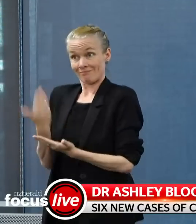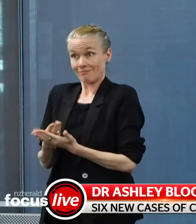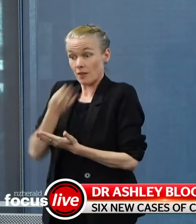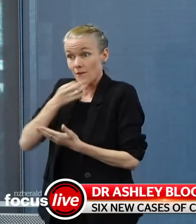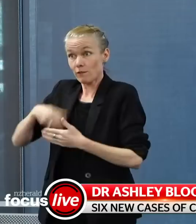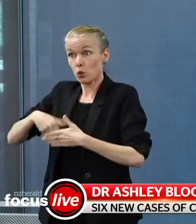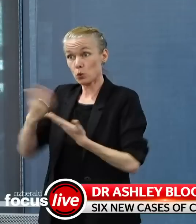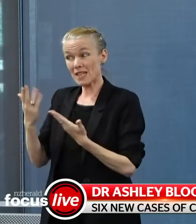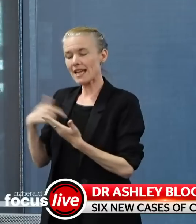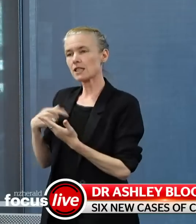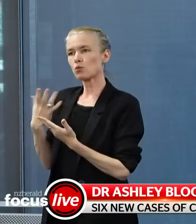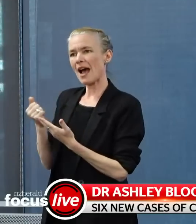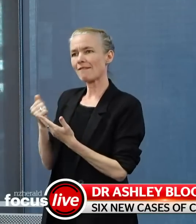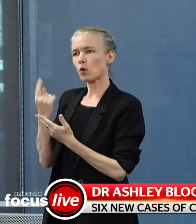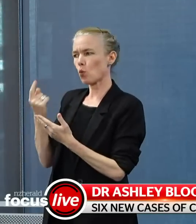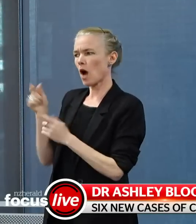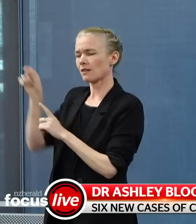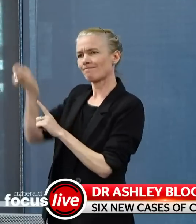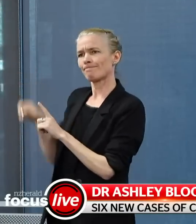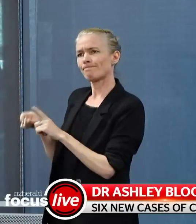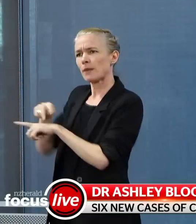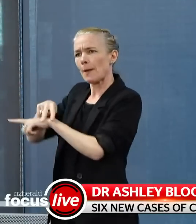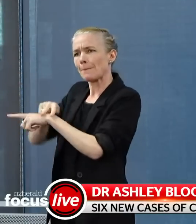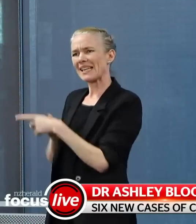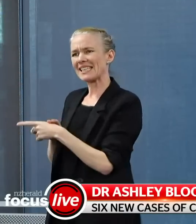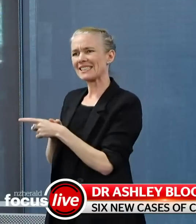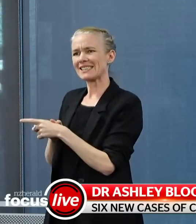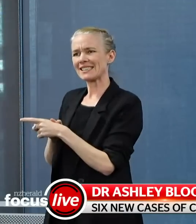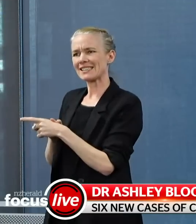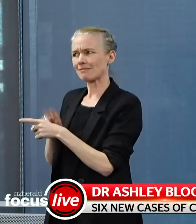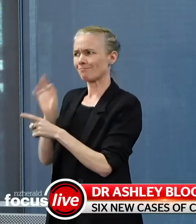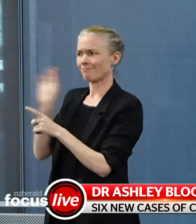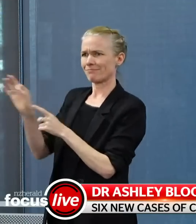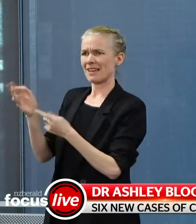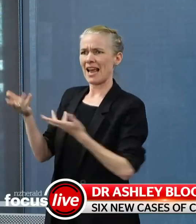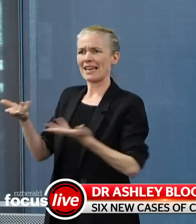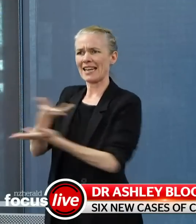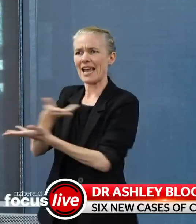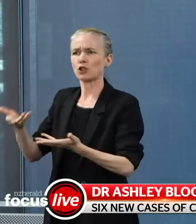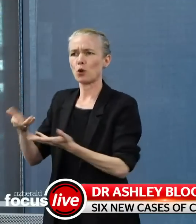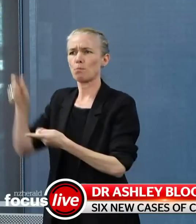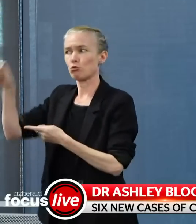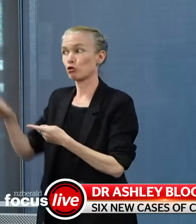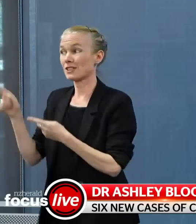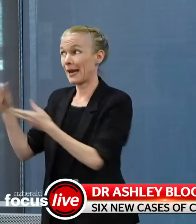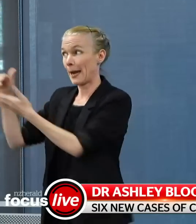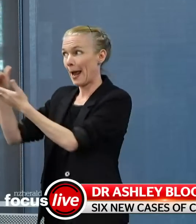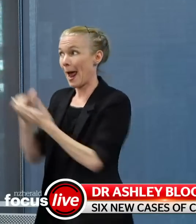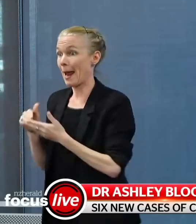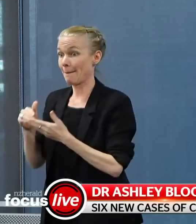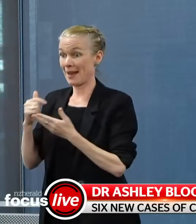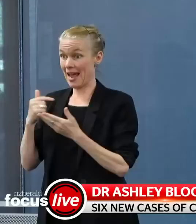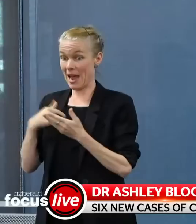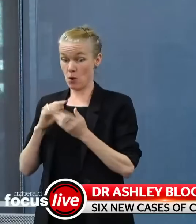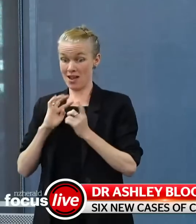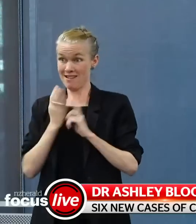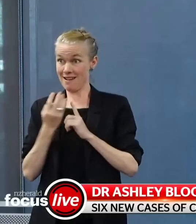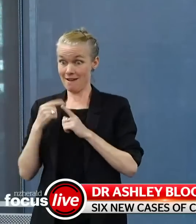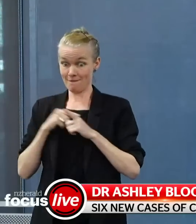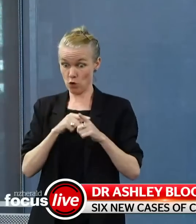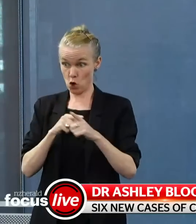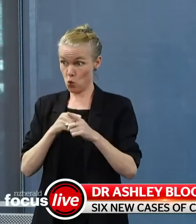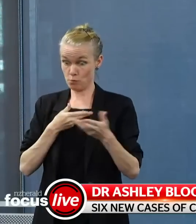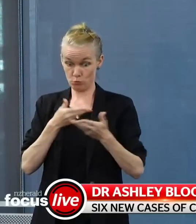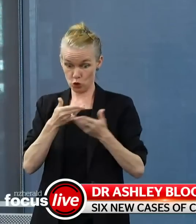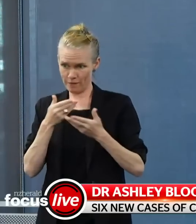a police liaison person over here looking at our systems we're using here around our contact tracing, just to see, to help us identify what we